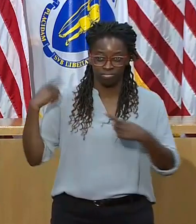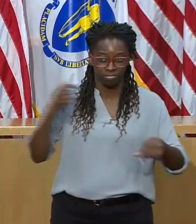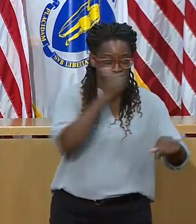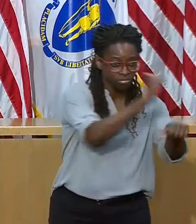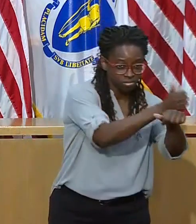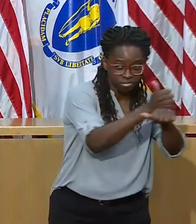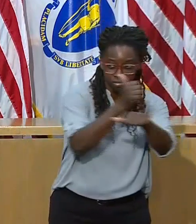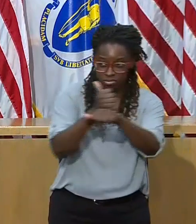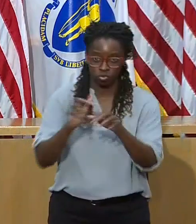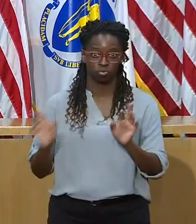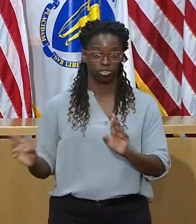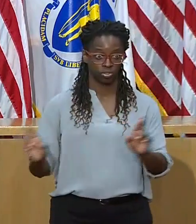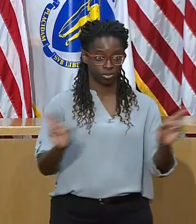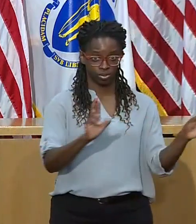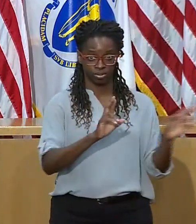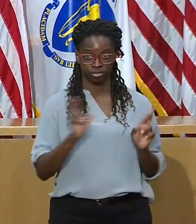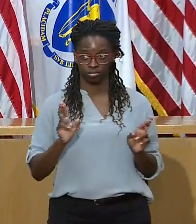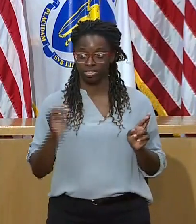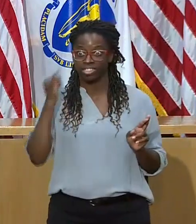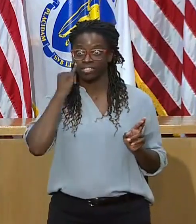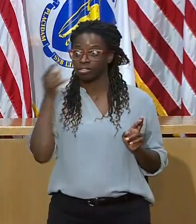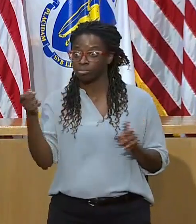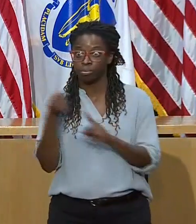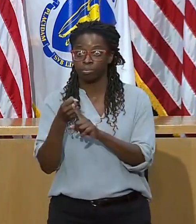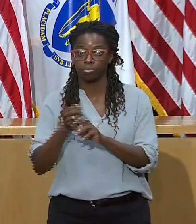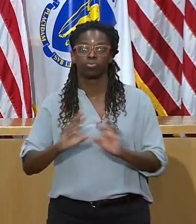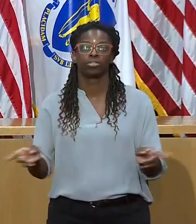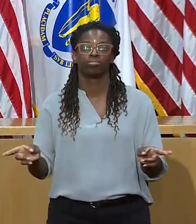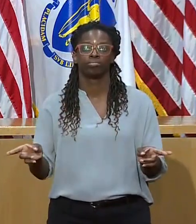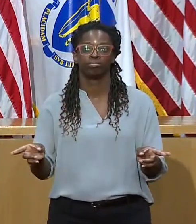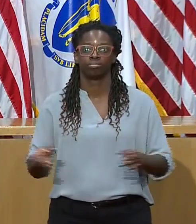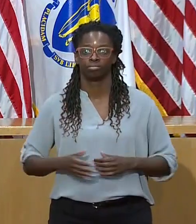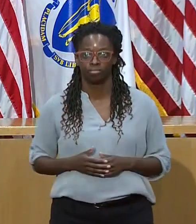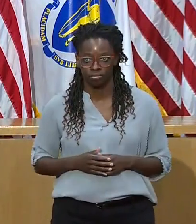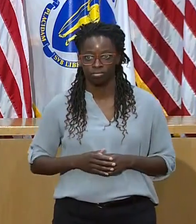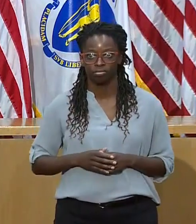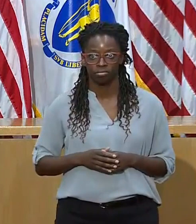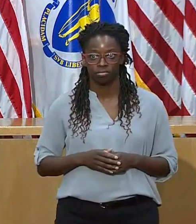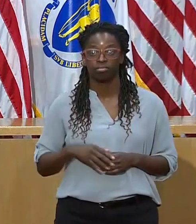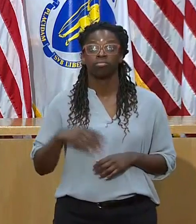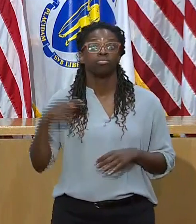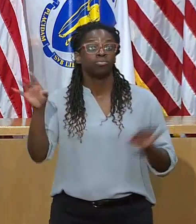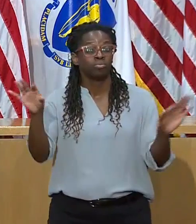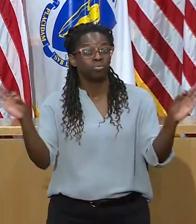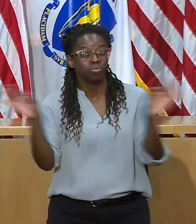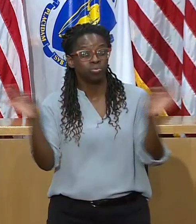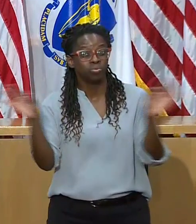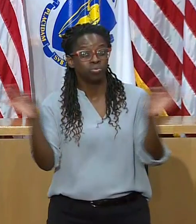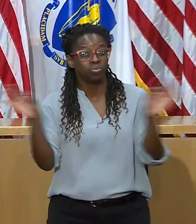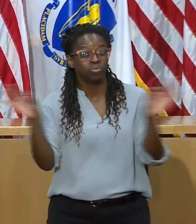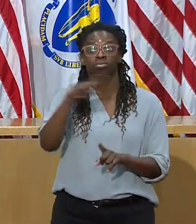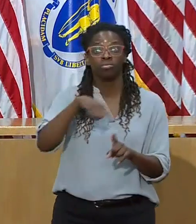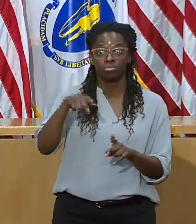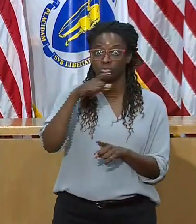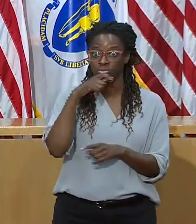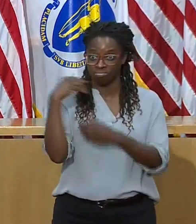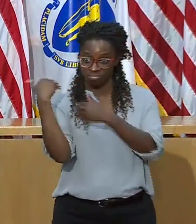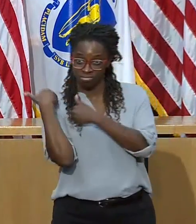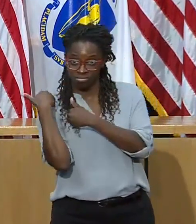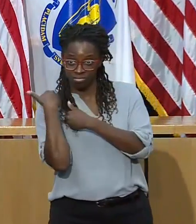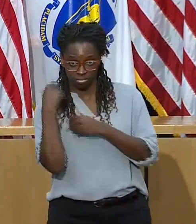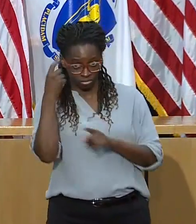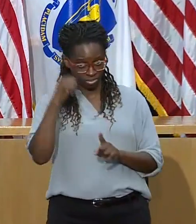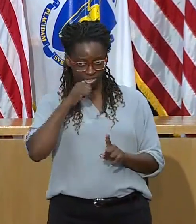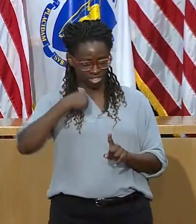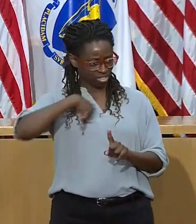But our preparations are of little use without the people of Massachusetts continuing to do their part. What we need from